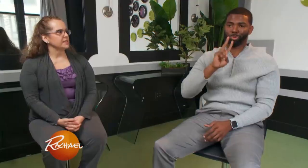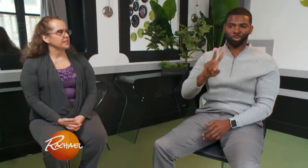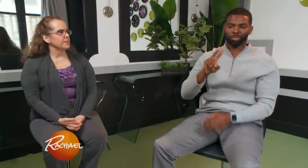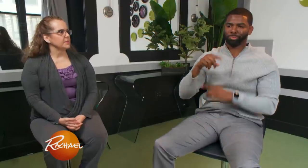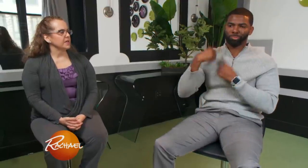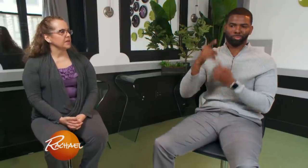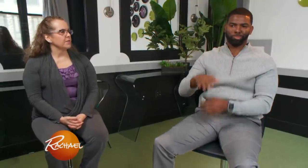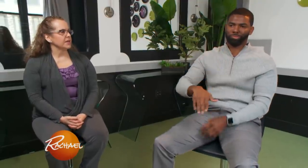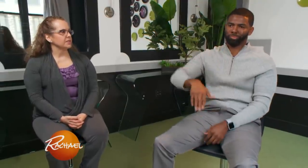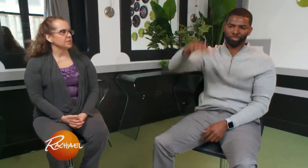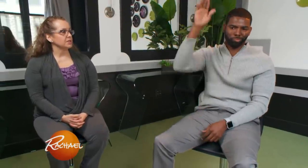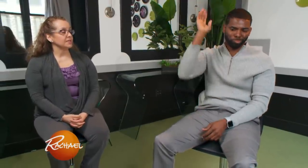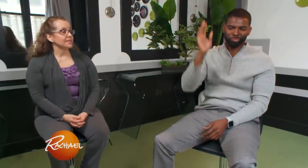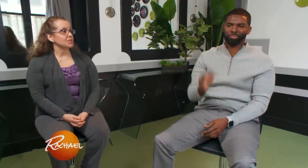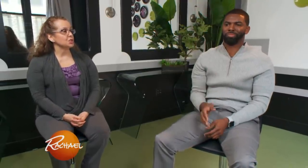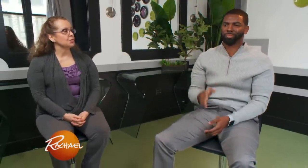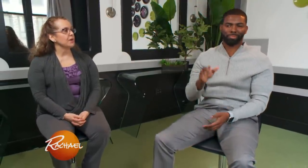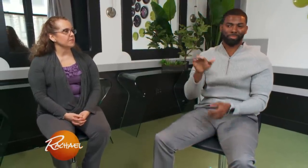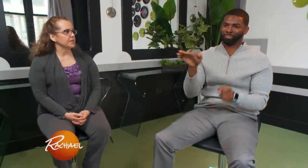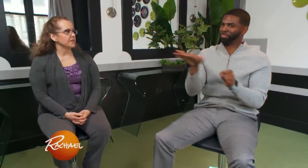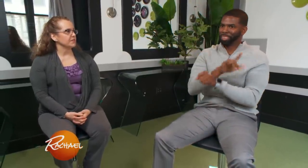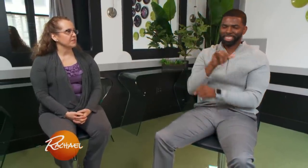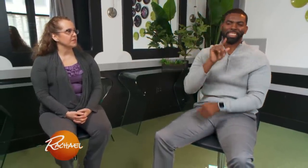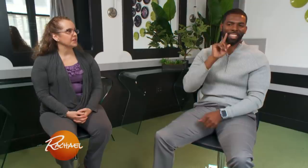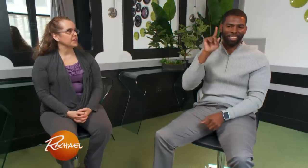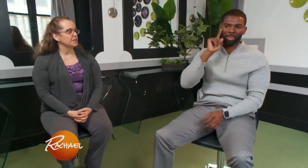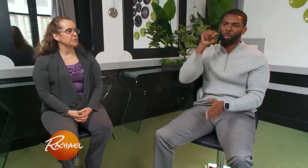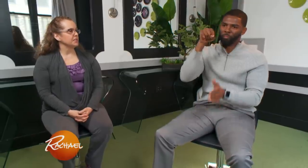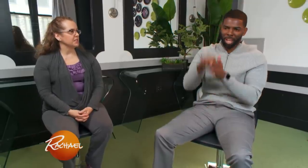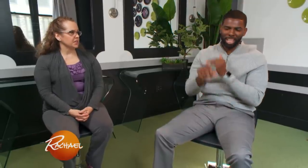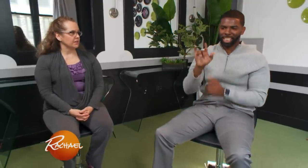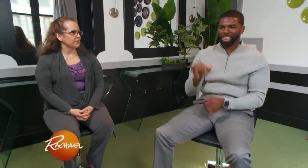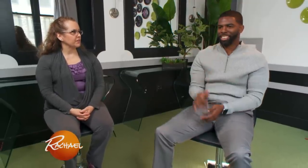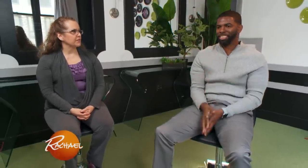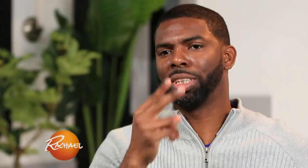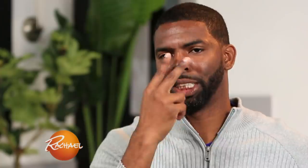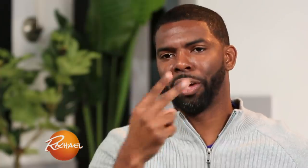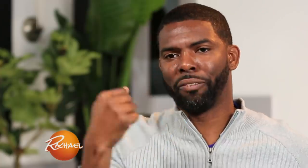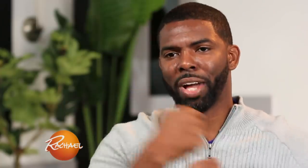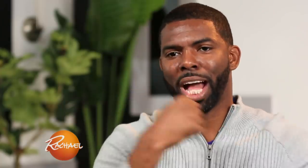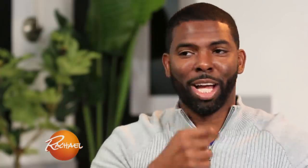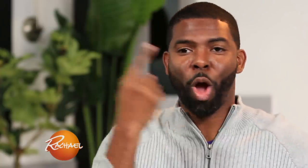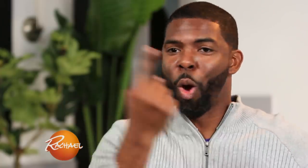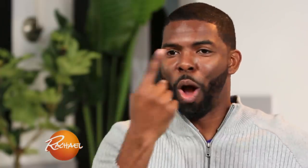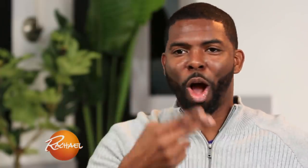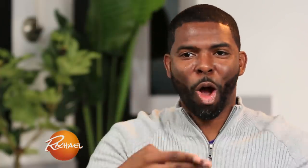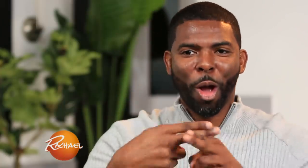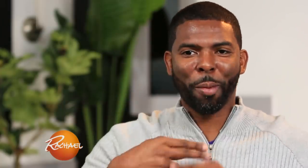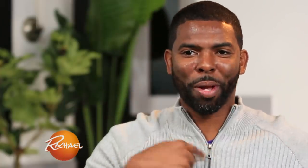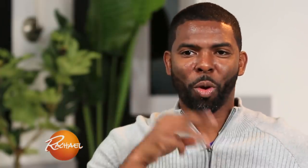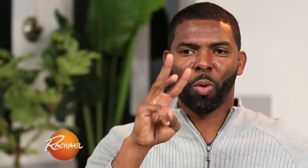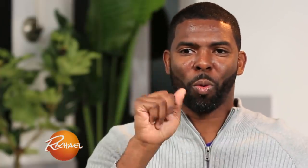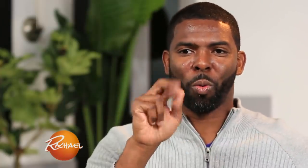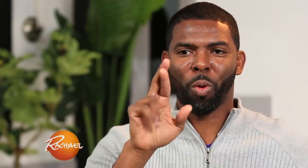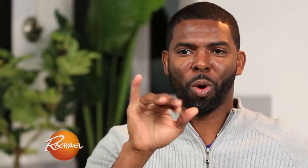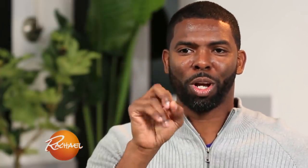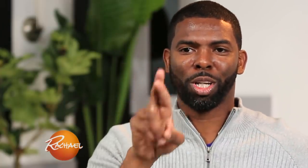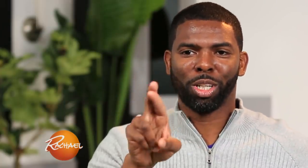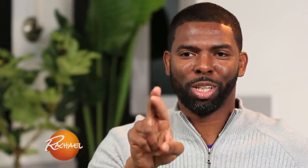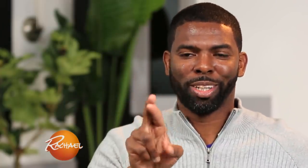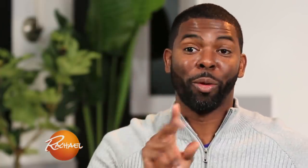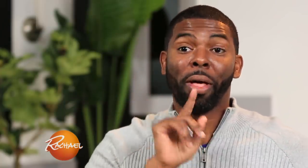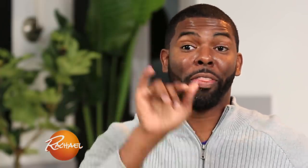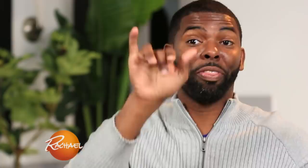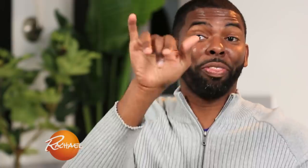my brainstem and my hearing and so since age two I've been deaf. Completely deaf. My father, I remember, used to call me a